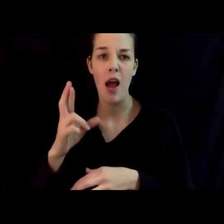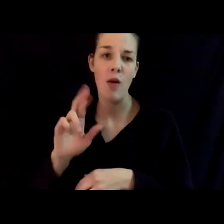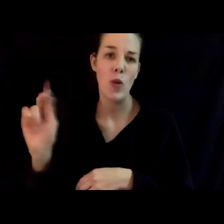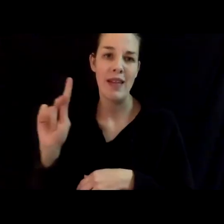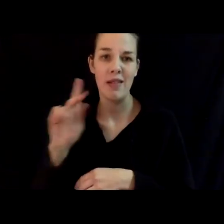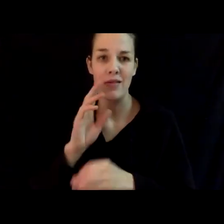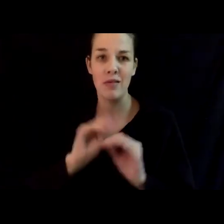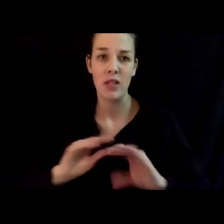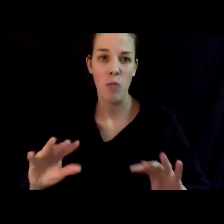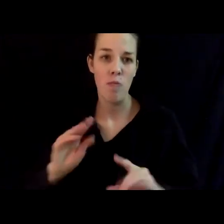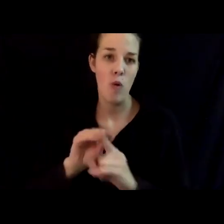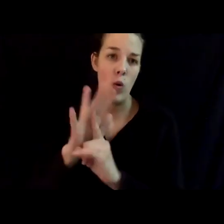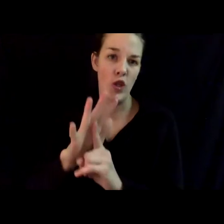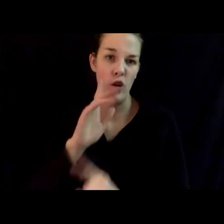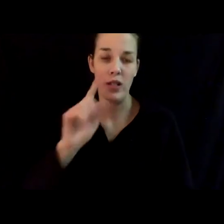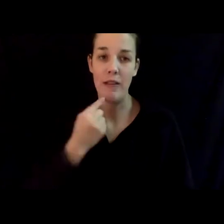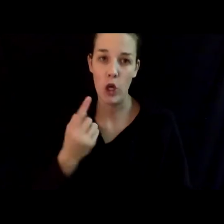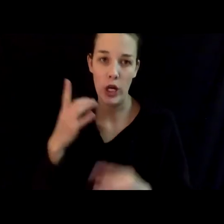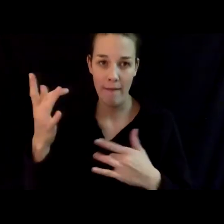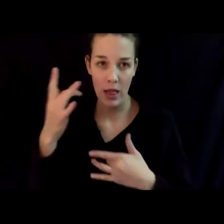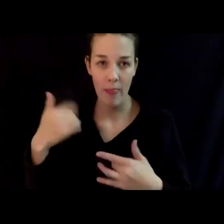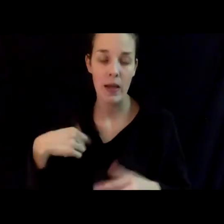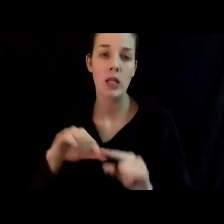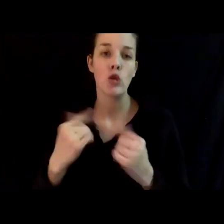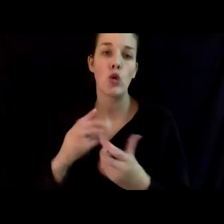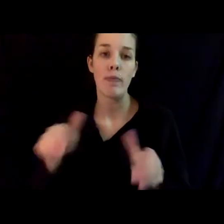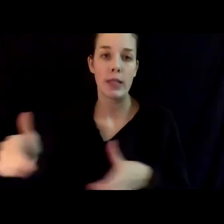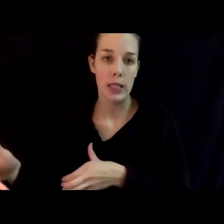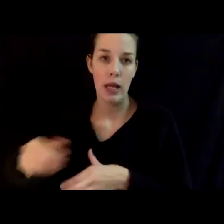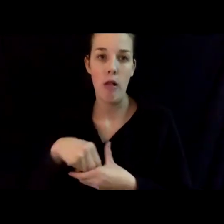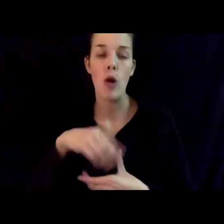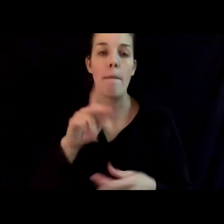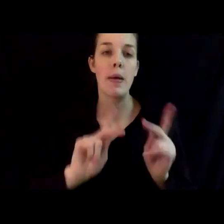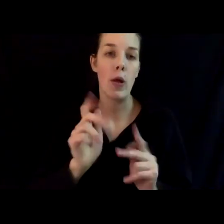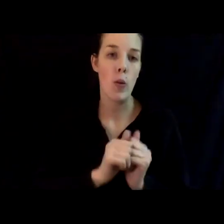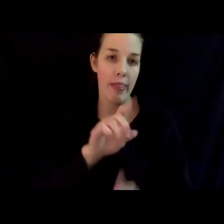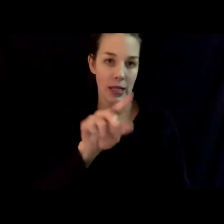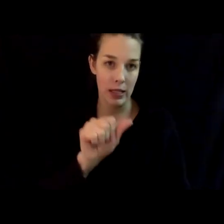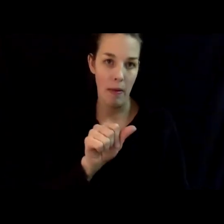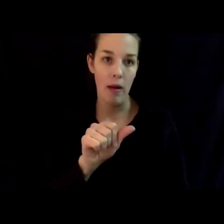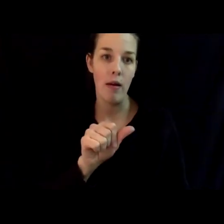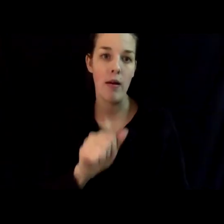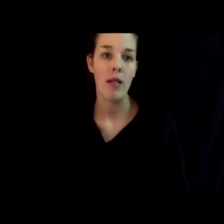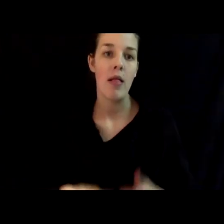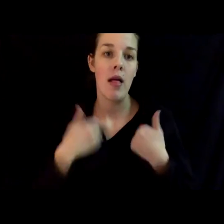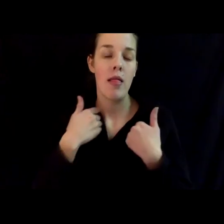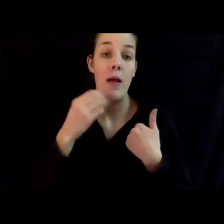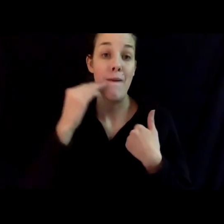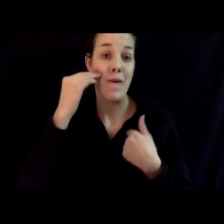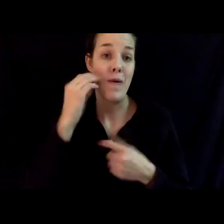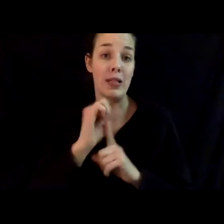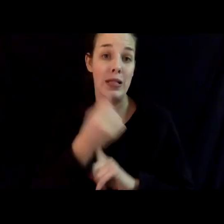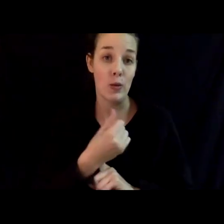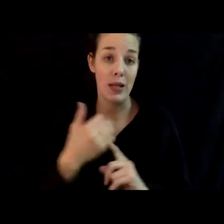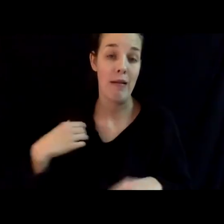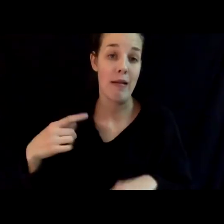or severity of illness. These groups include persons with disabilities living in home settings who